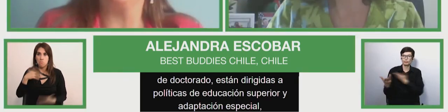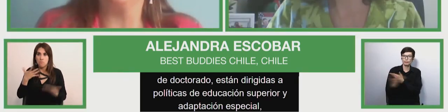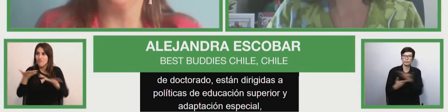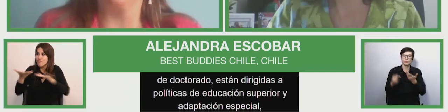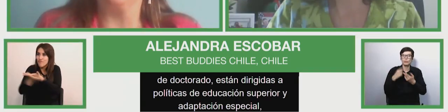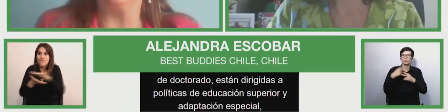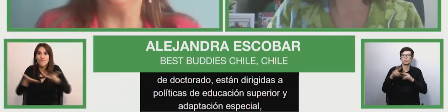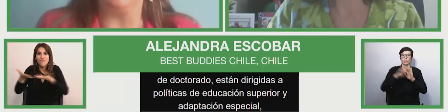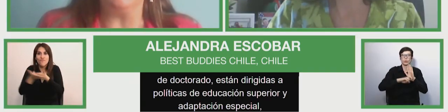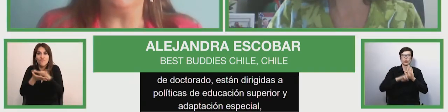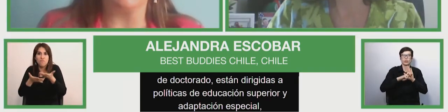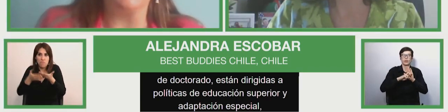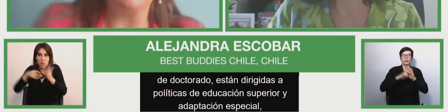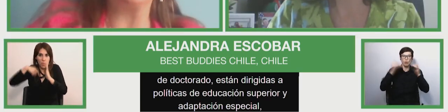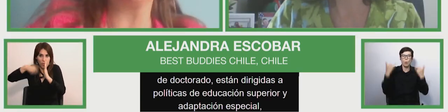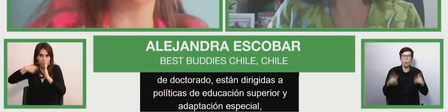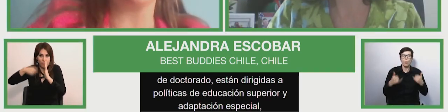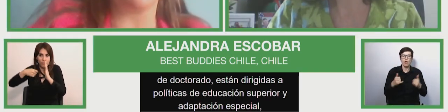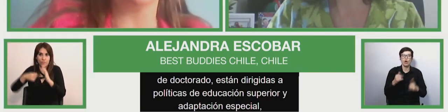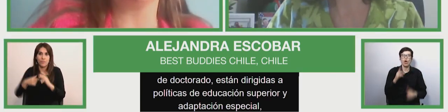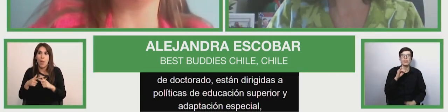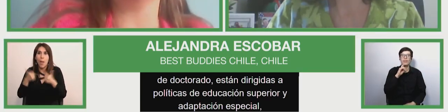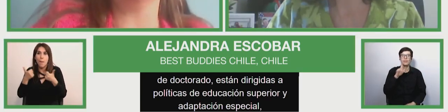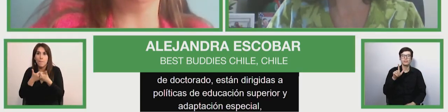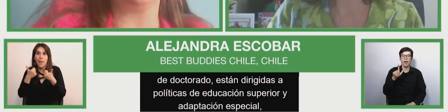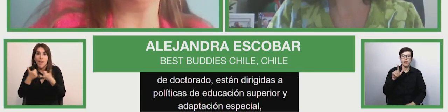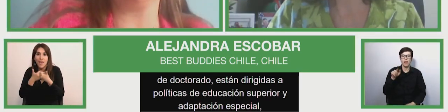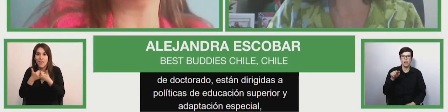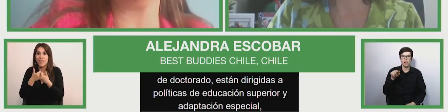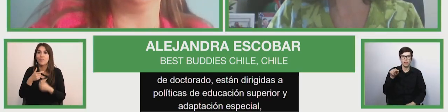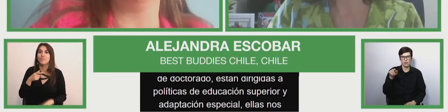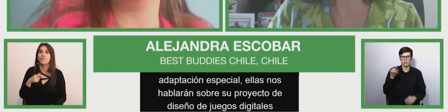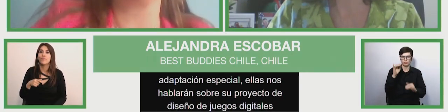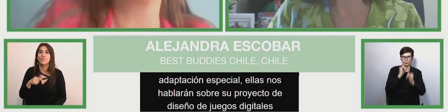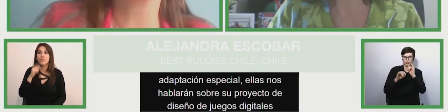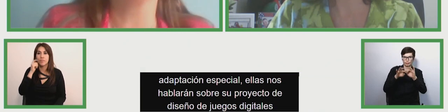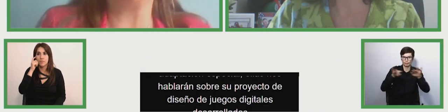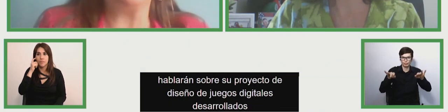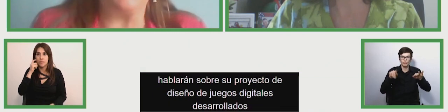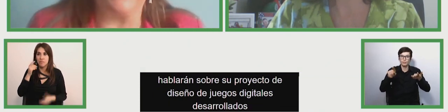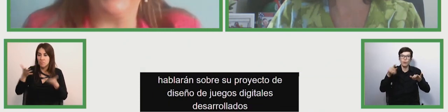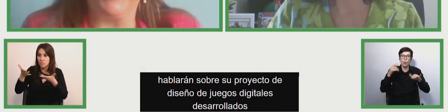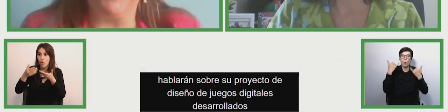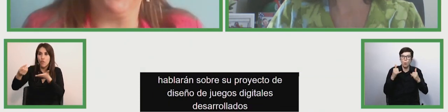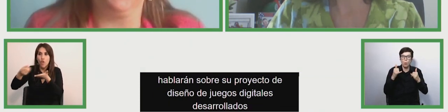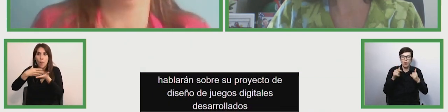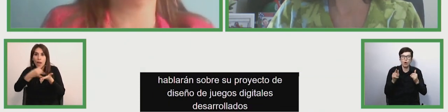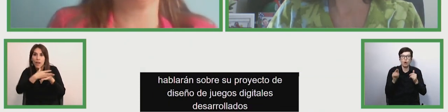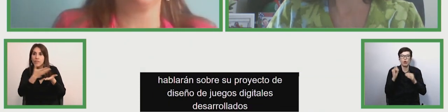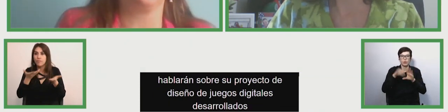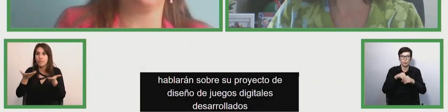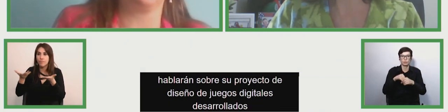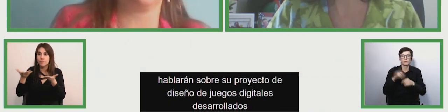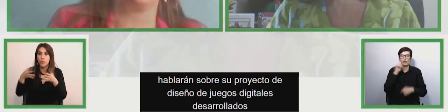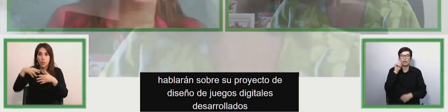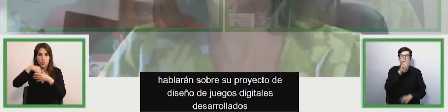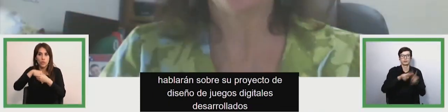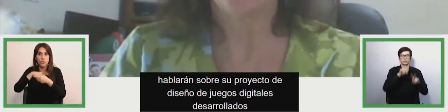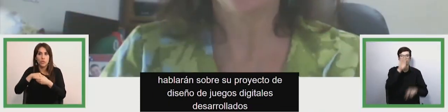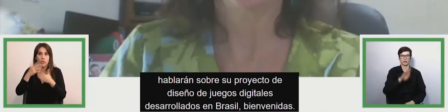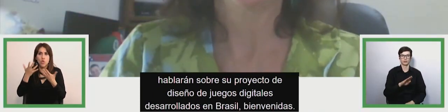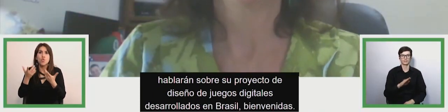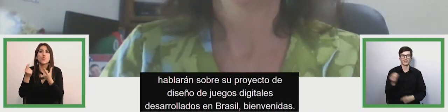higher education policies and special education they both will talk about their projects